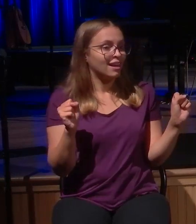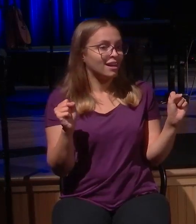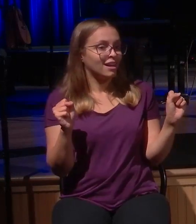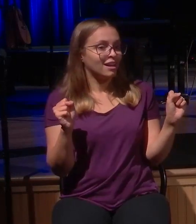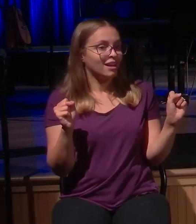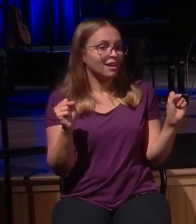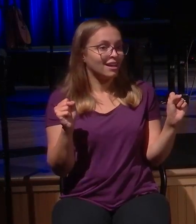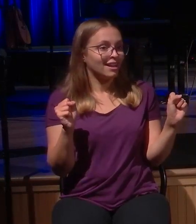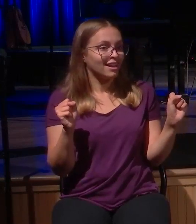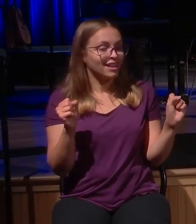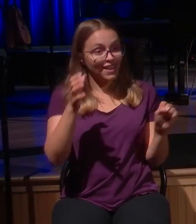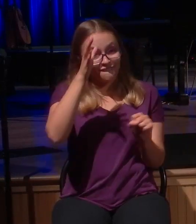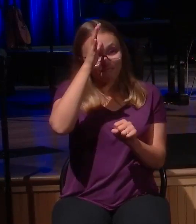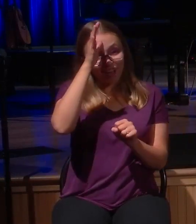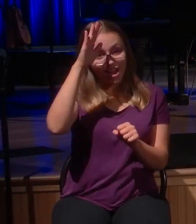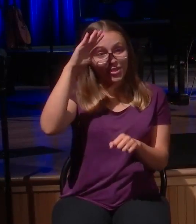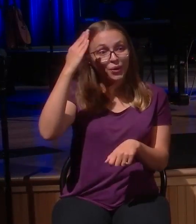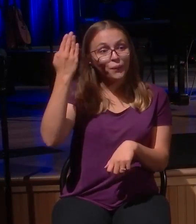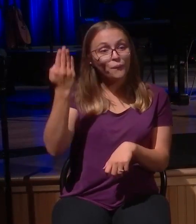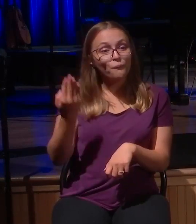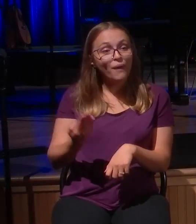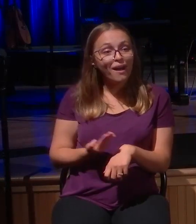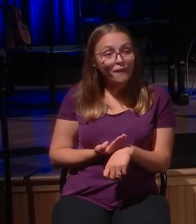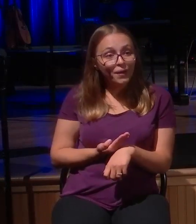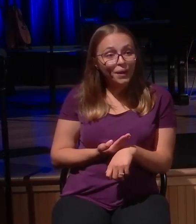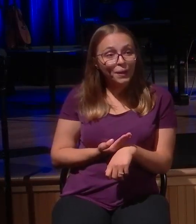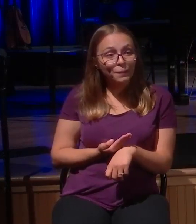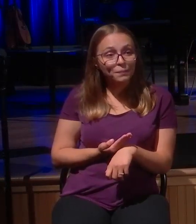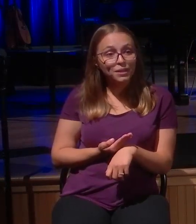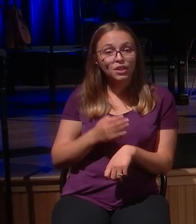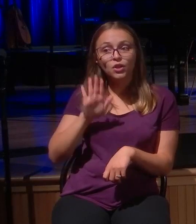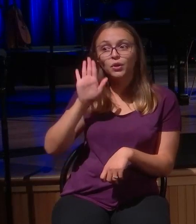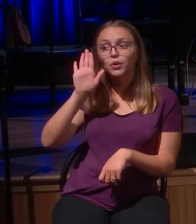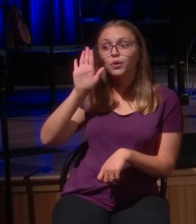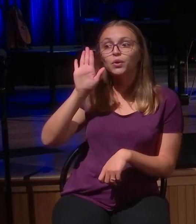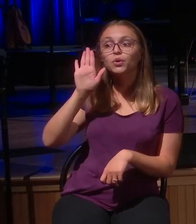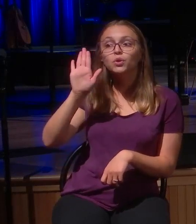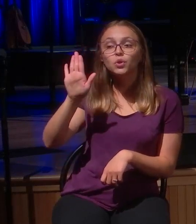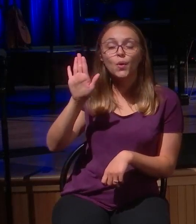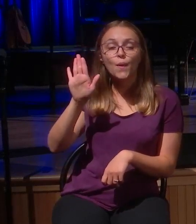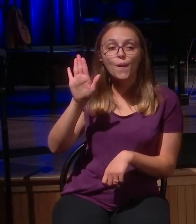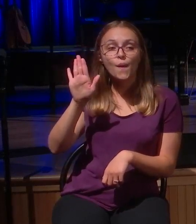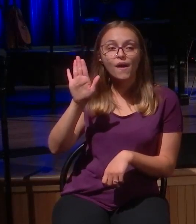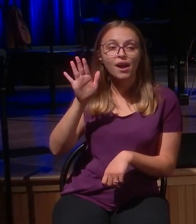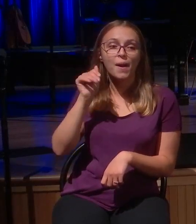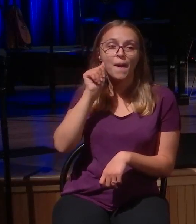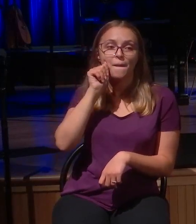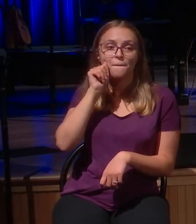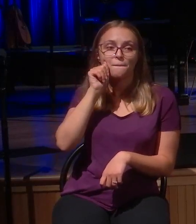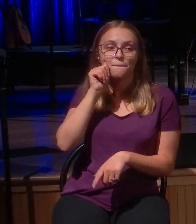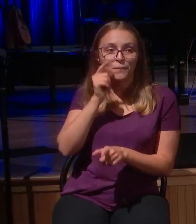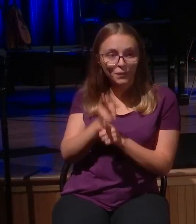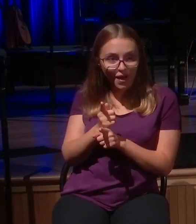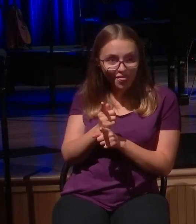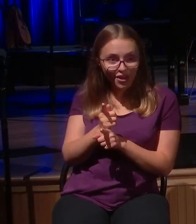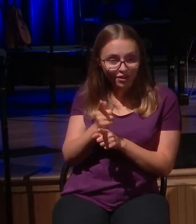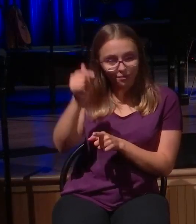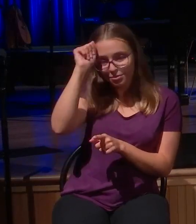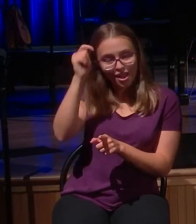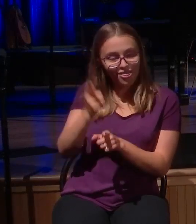welcomed him warmly. Your son, or your brother, your father's son is back. He's back from the ruin.